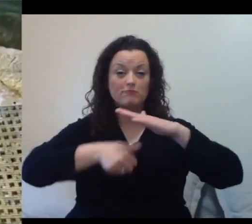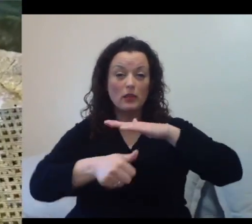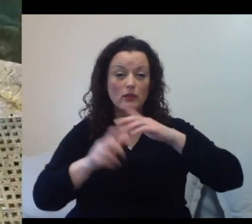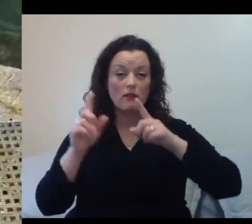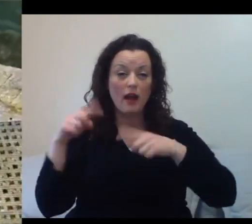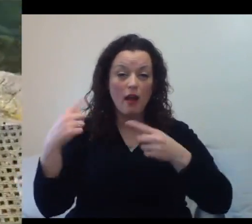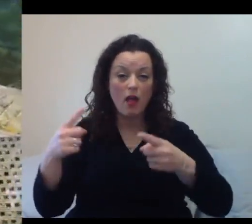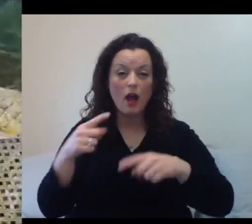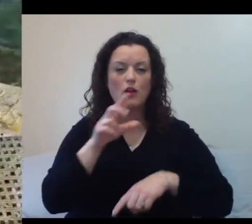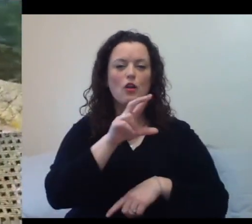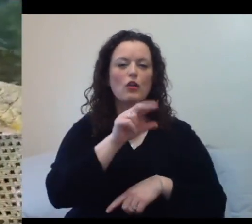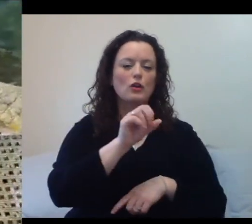long they stay underwater on average.